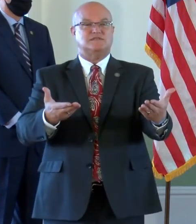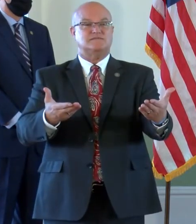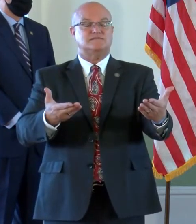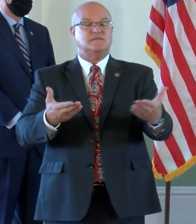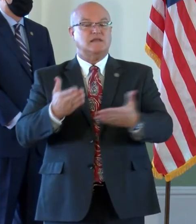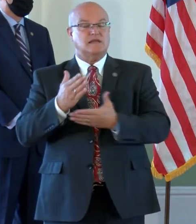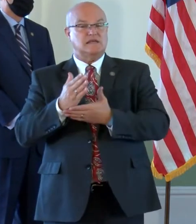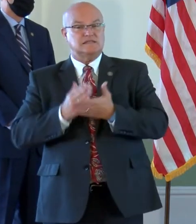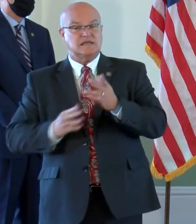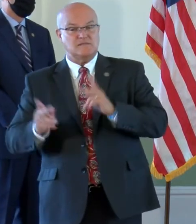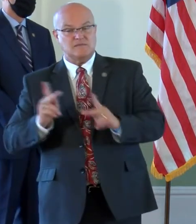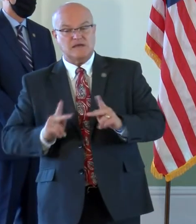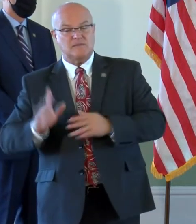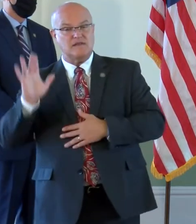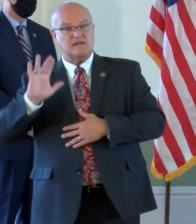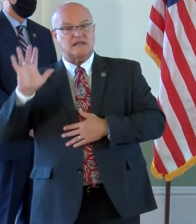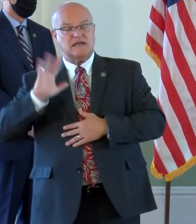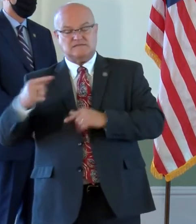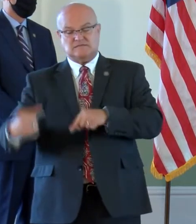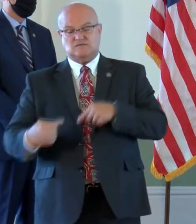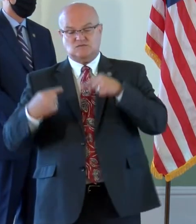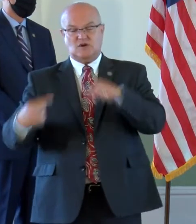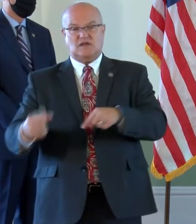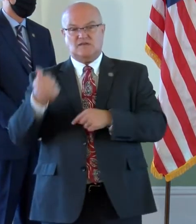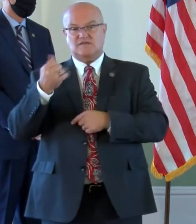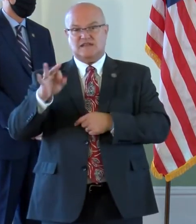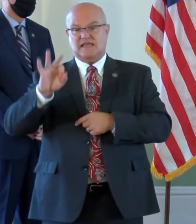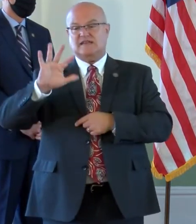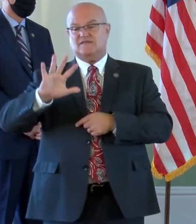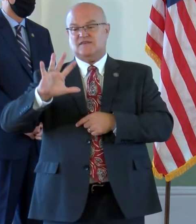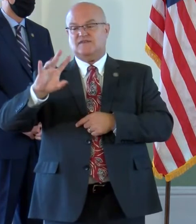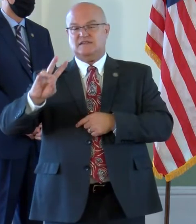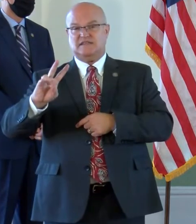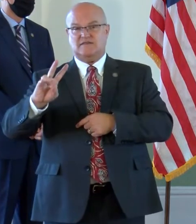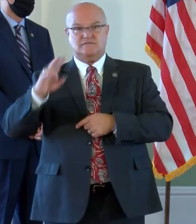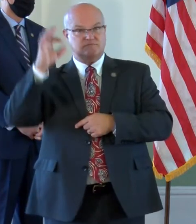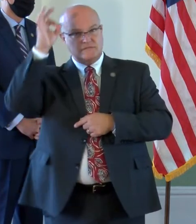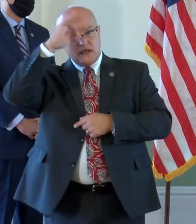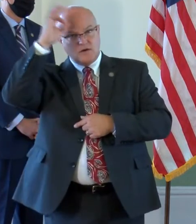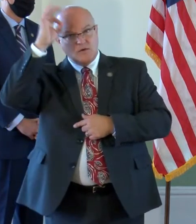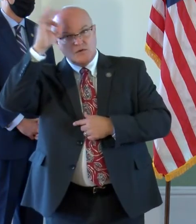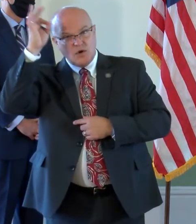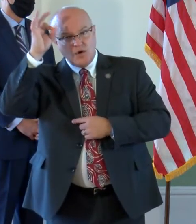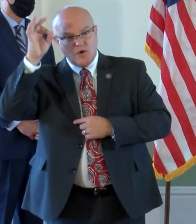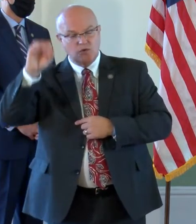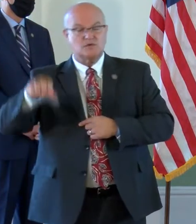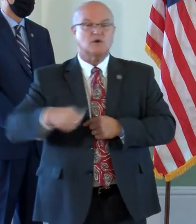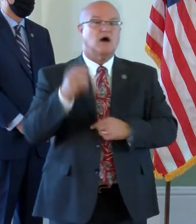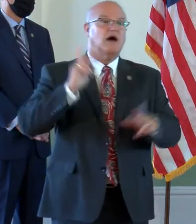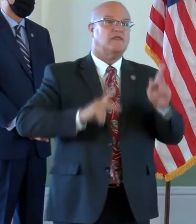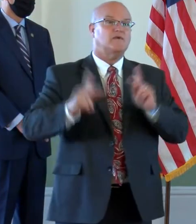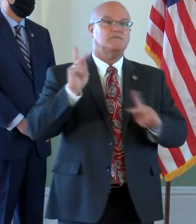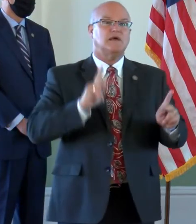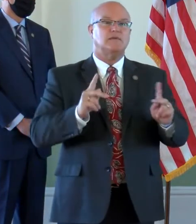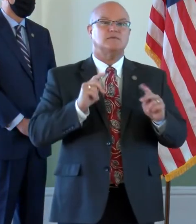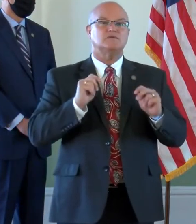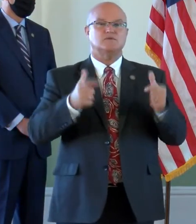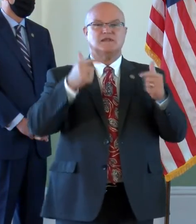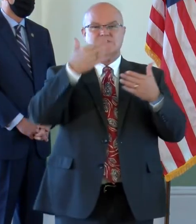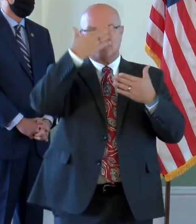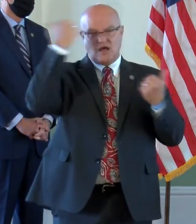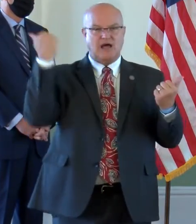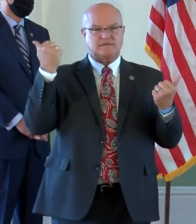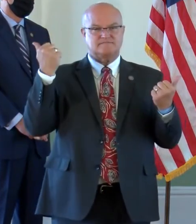some, the legacy of the struggle of 1957 is not known. To others, it is quickly forgotten.